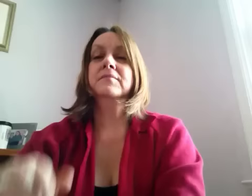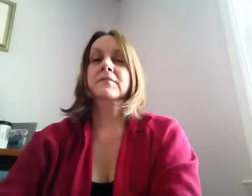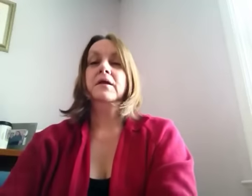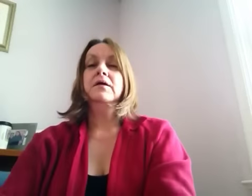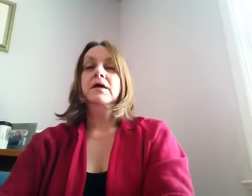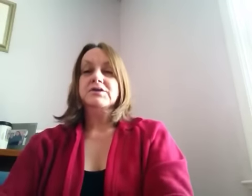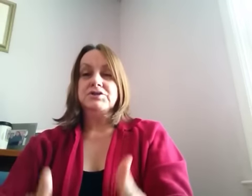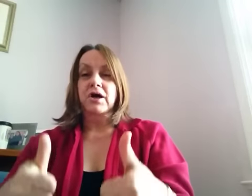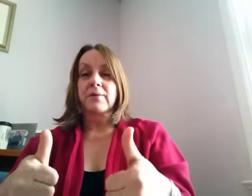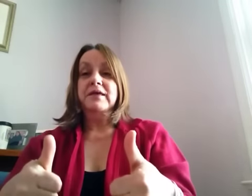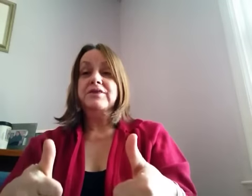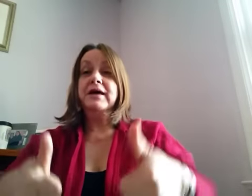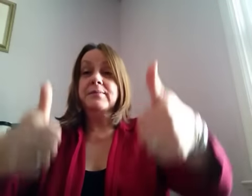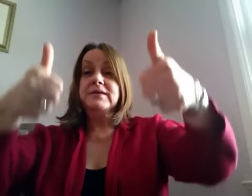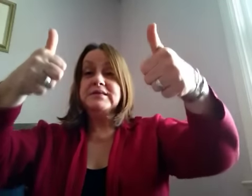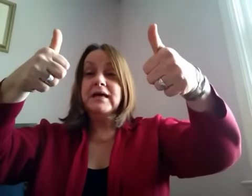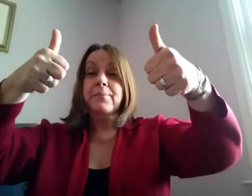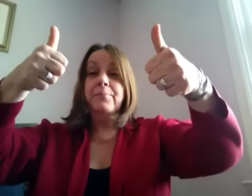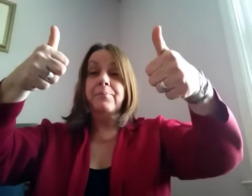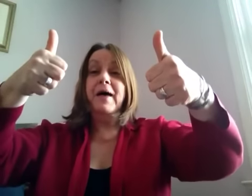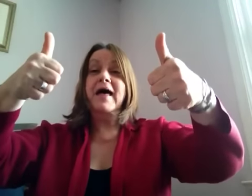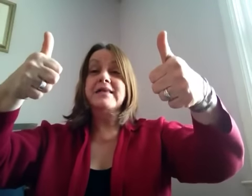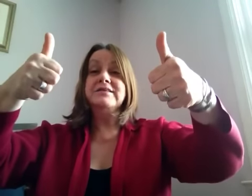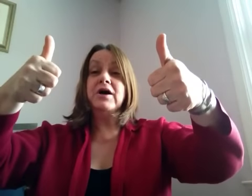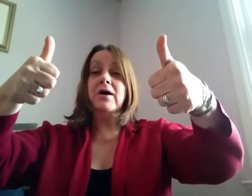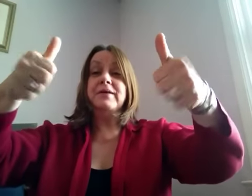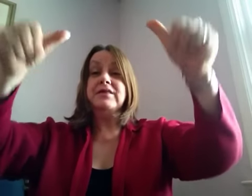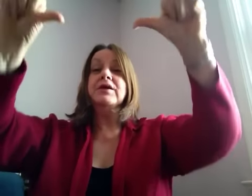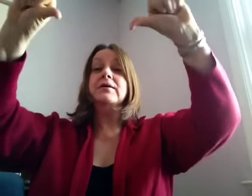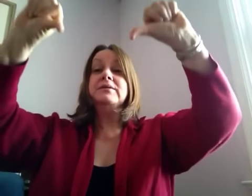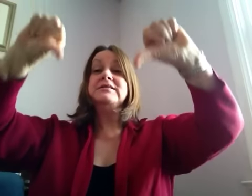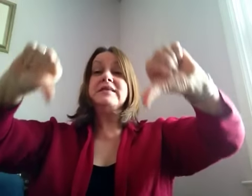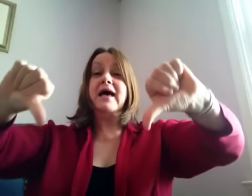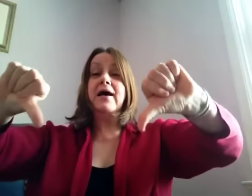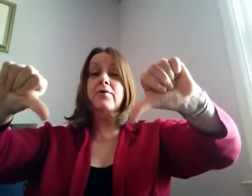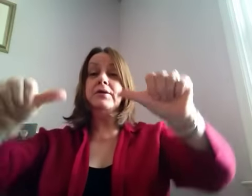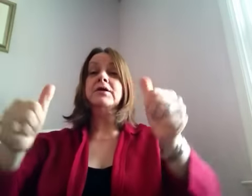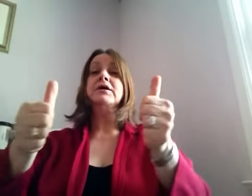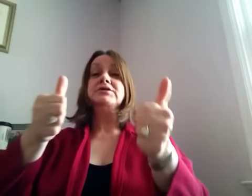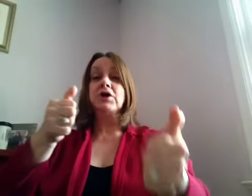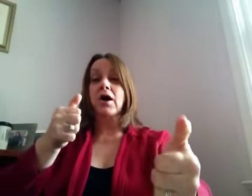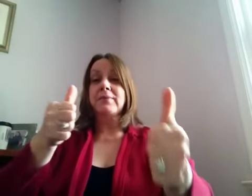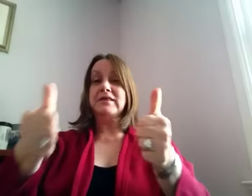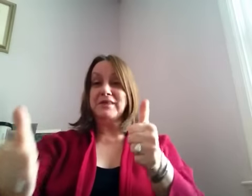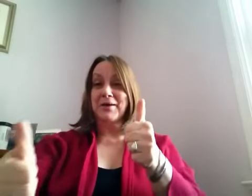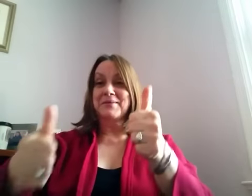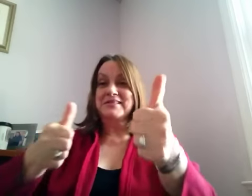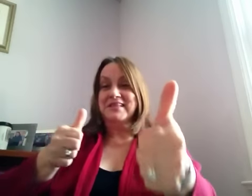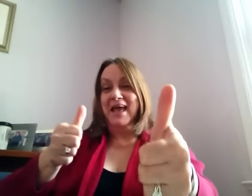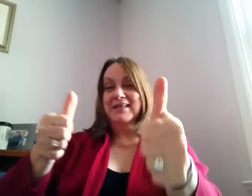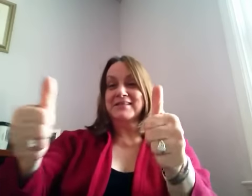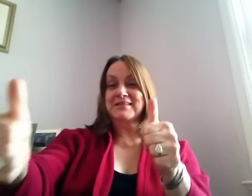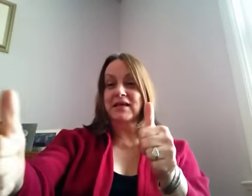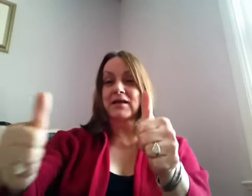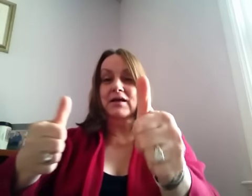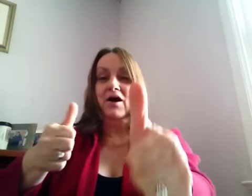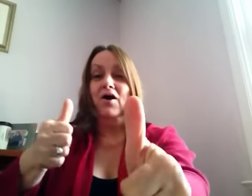Tommy Thumb is up and Tommy Thumb is down. Tommy Thumb is dancing all